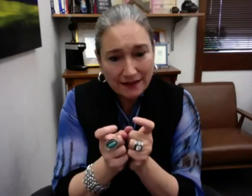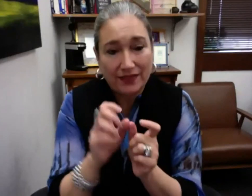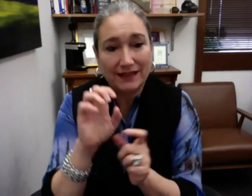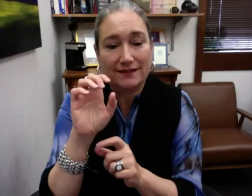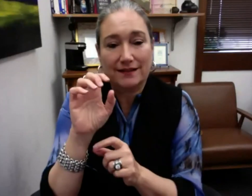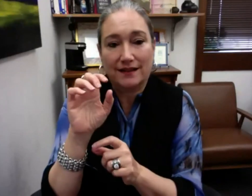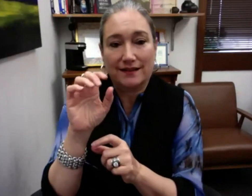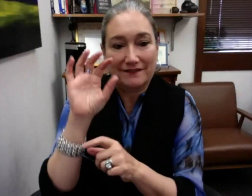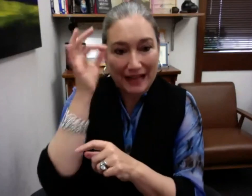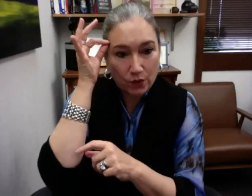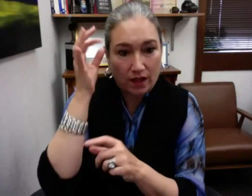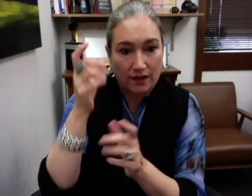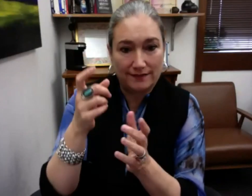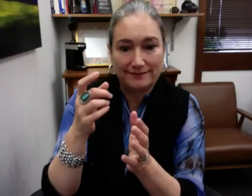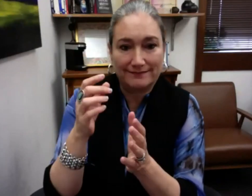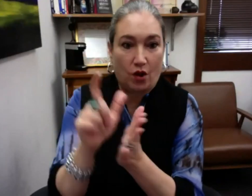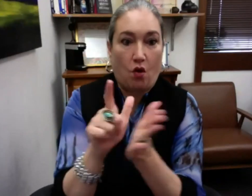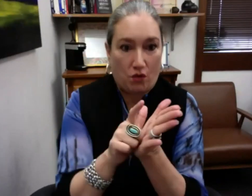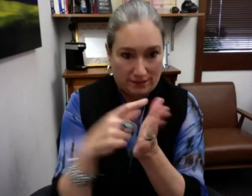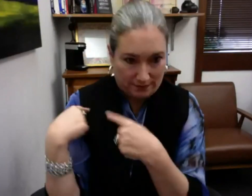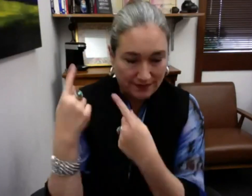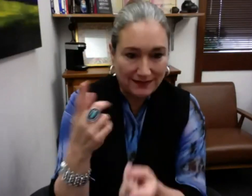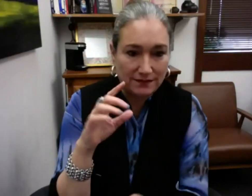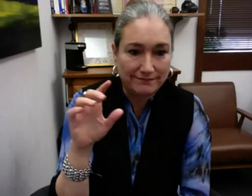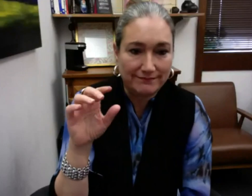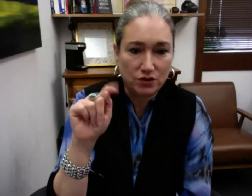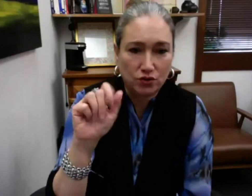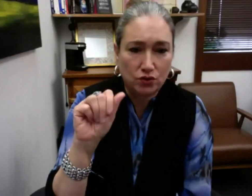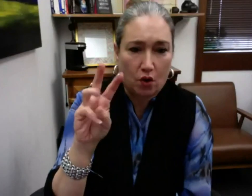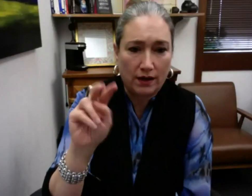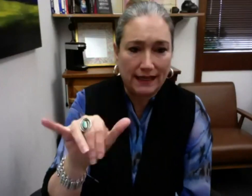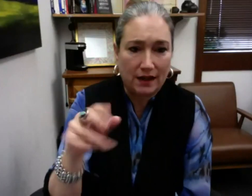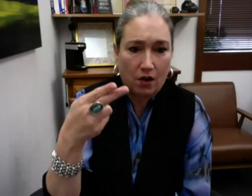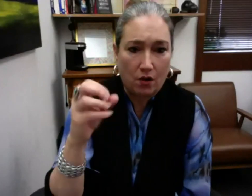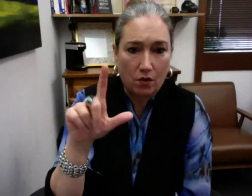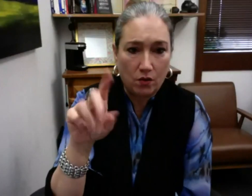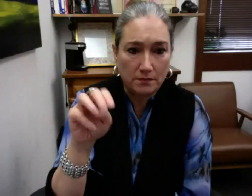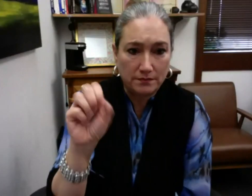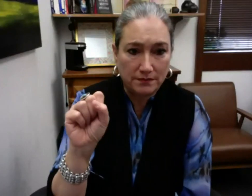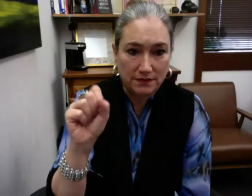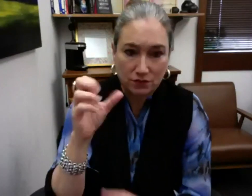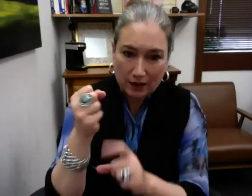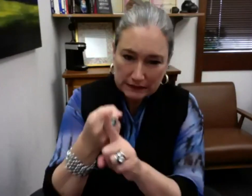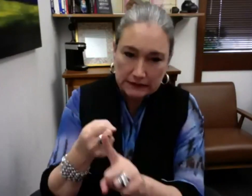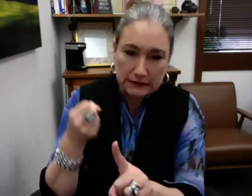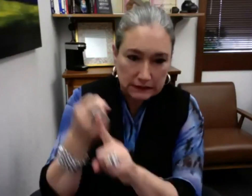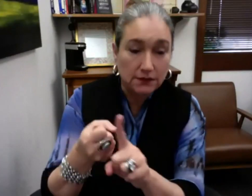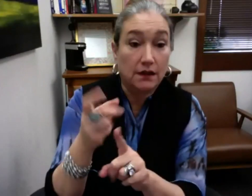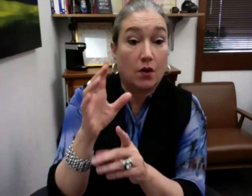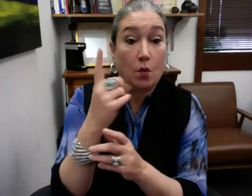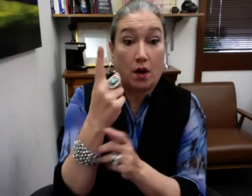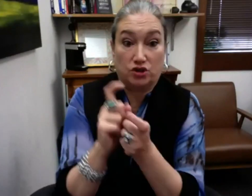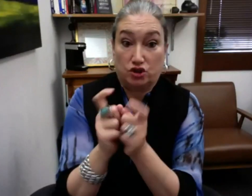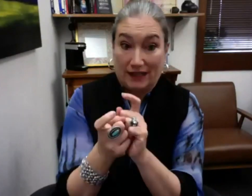Julie saying, so those are who are involved with trying to change the federal laws is actually Tawny